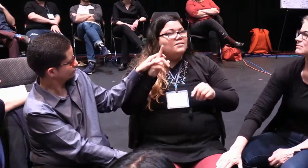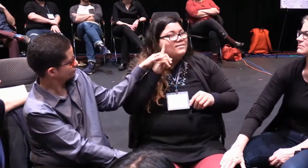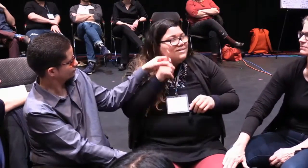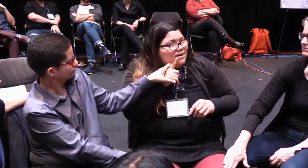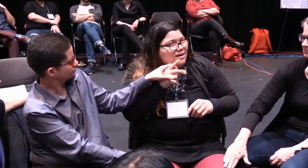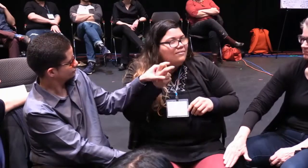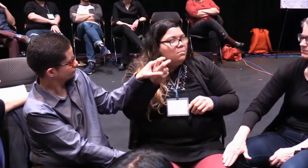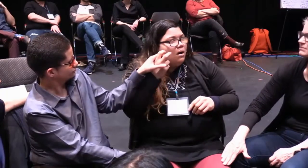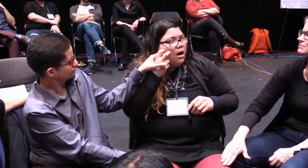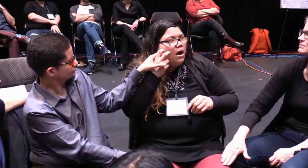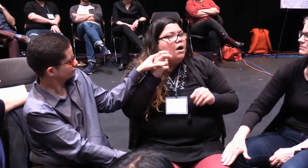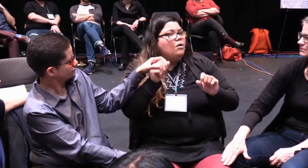I'm not sure.